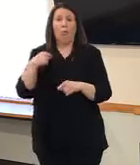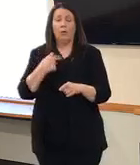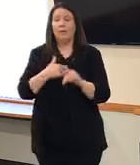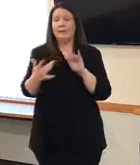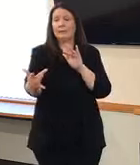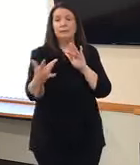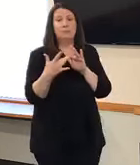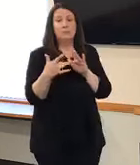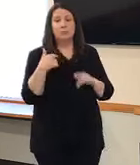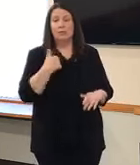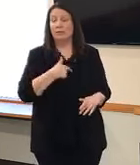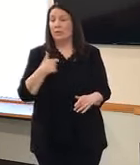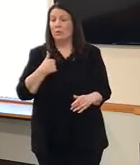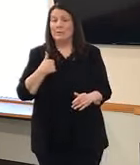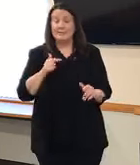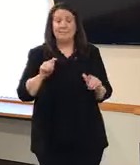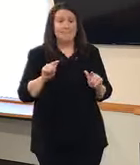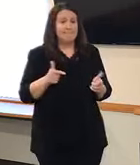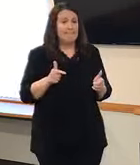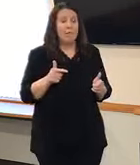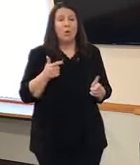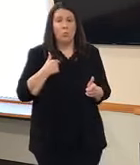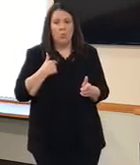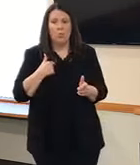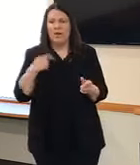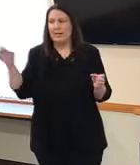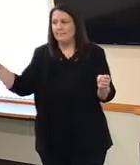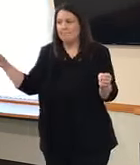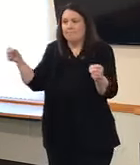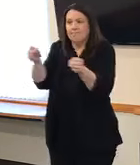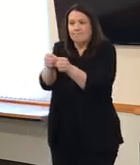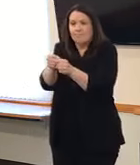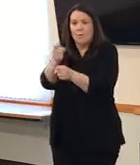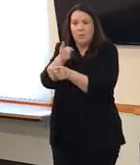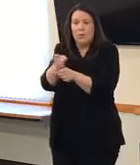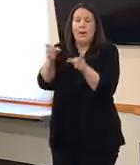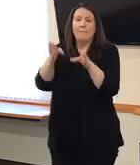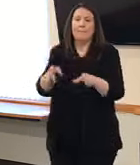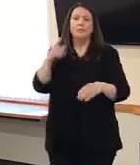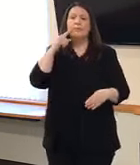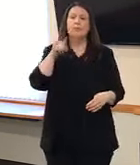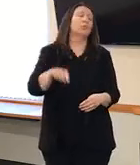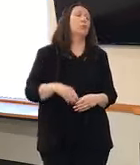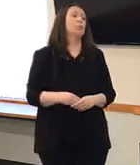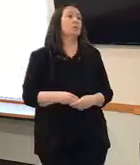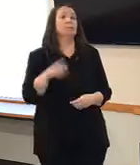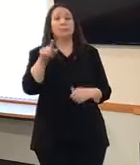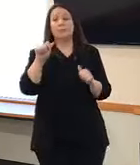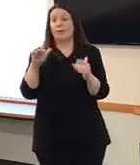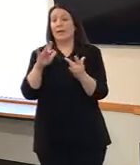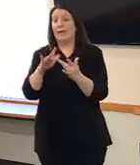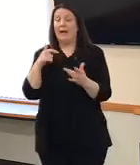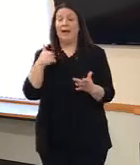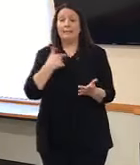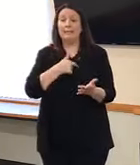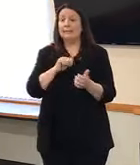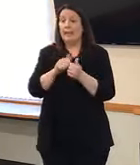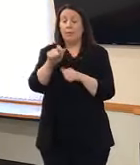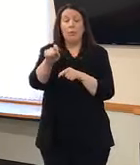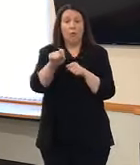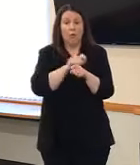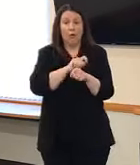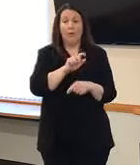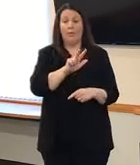If it's something we can't do, we will get you in contact with somebody who can help you. You can contact us by calling